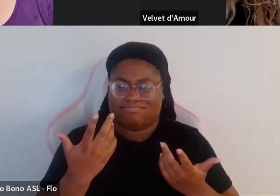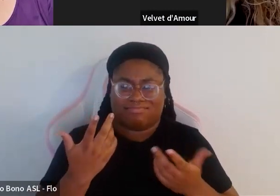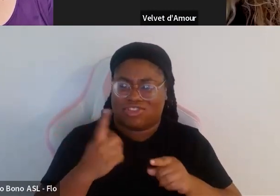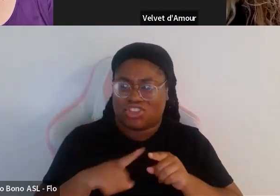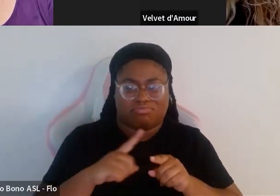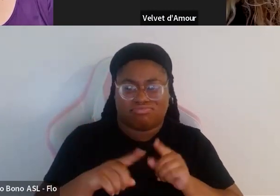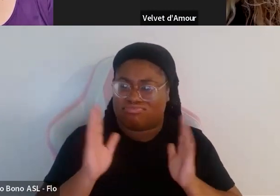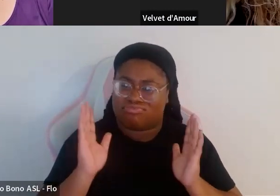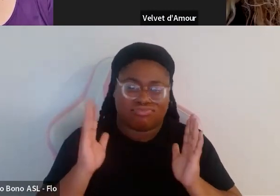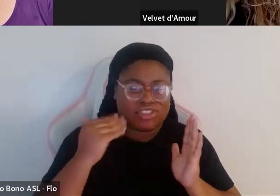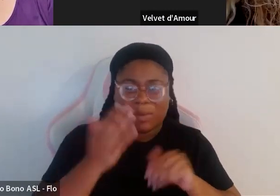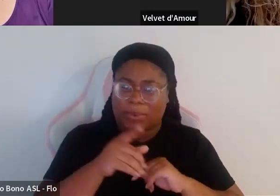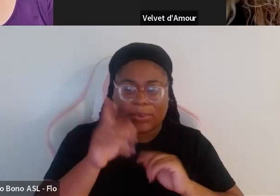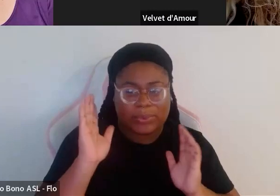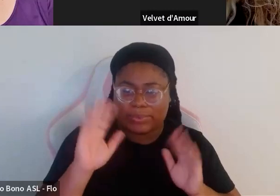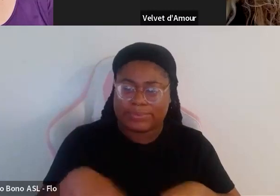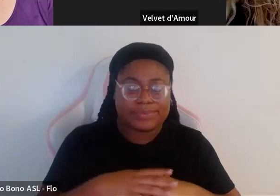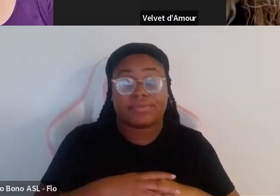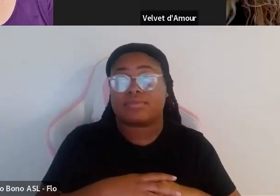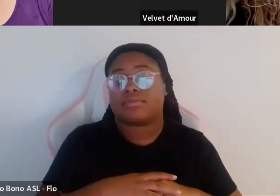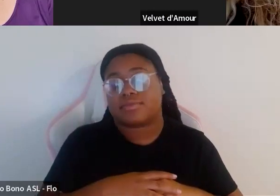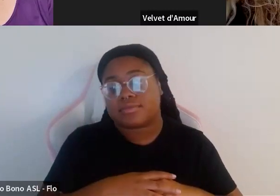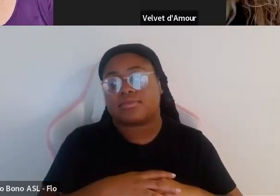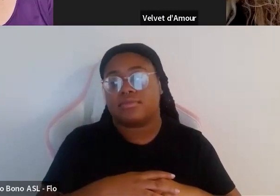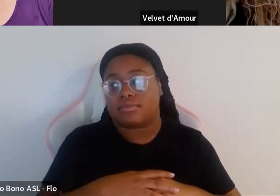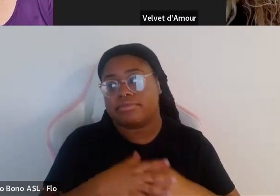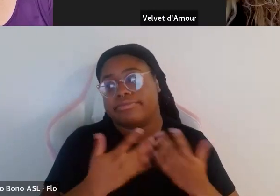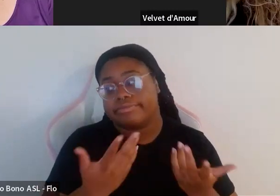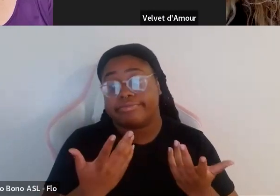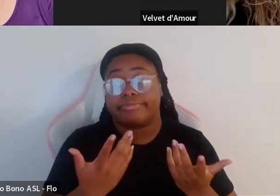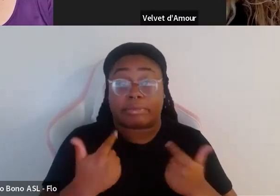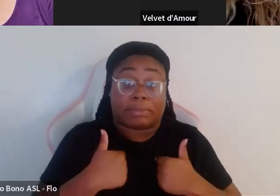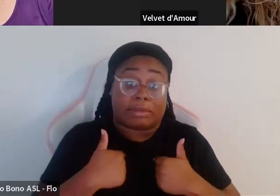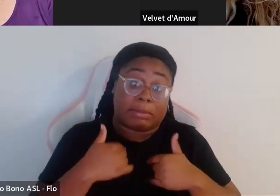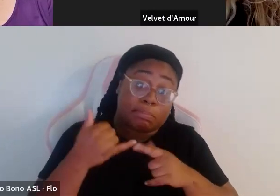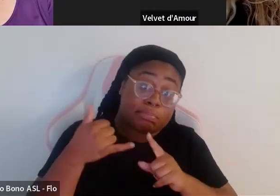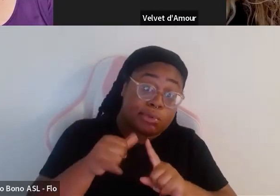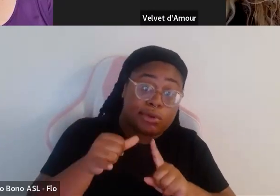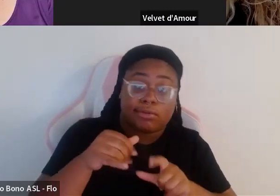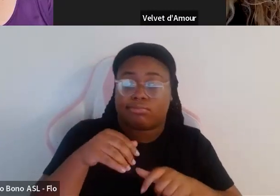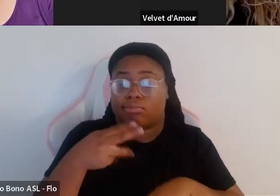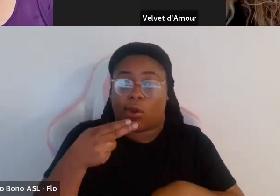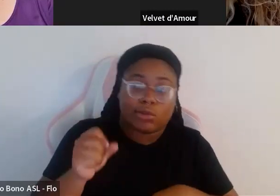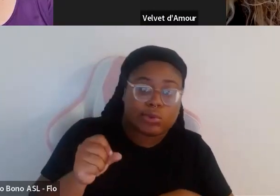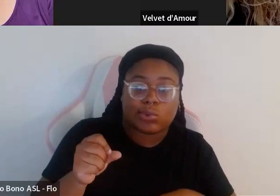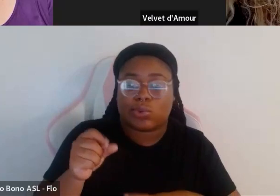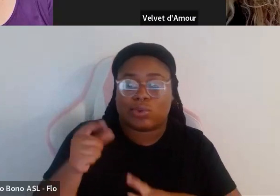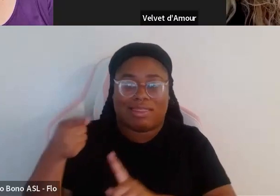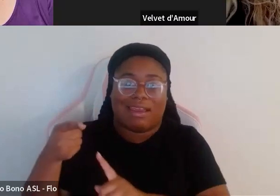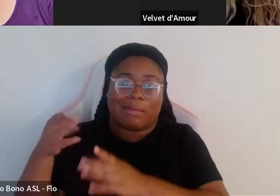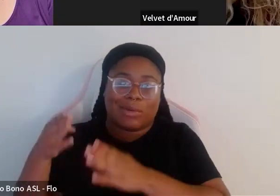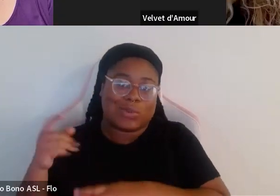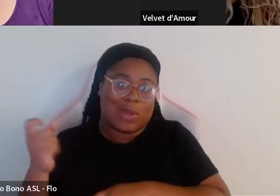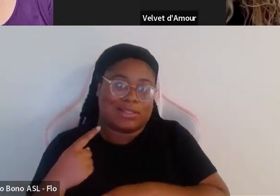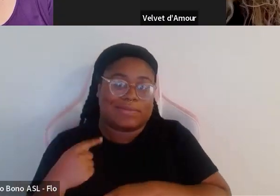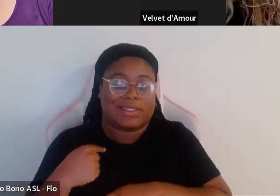it so and in terms of um me getting bullied in high school because bill who asked the question he went to